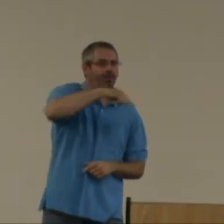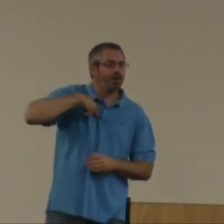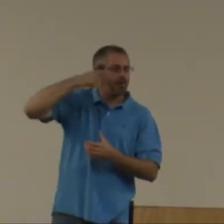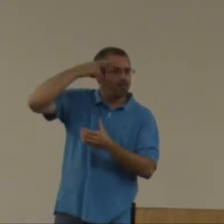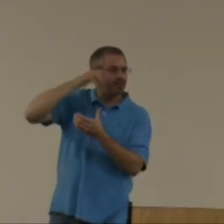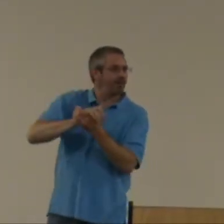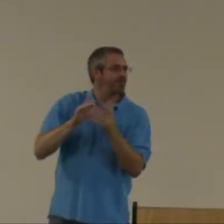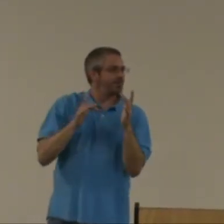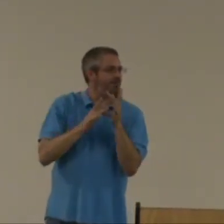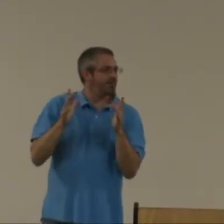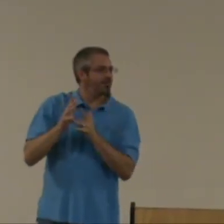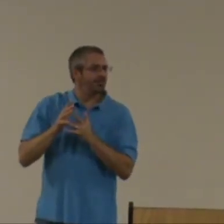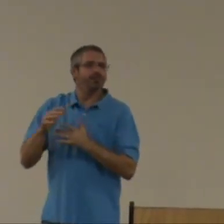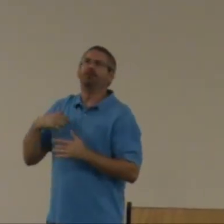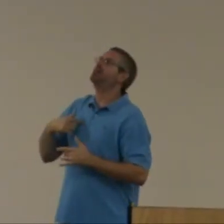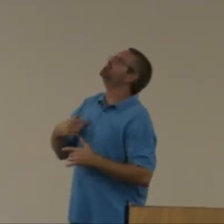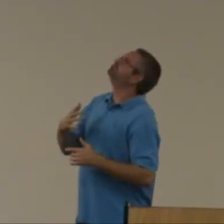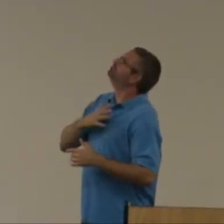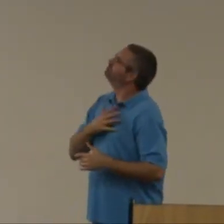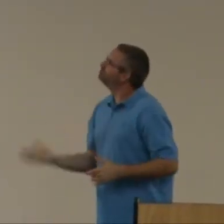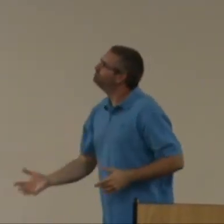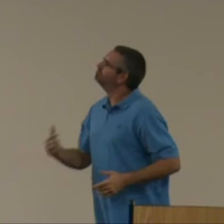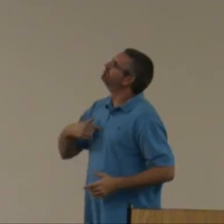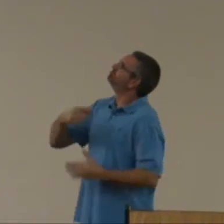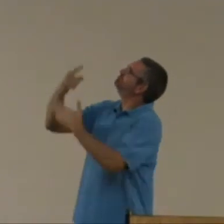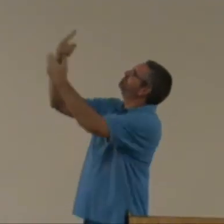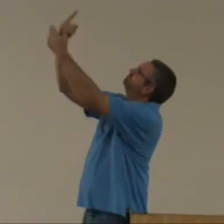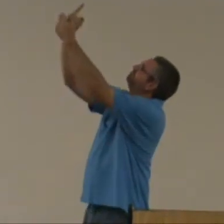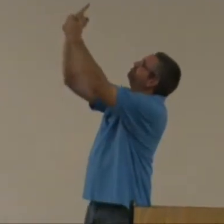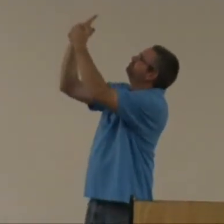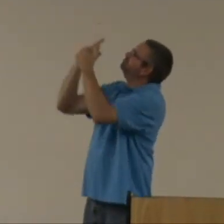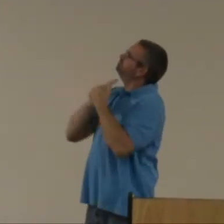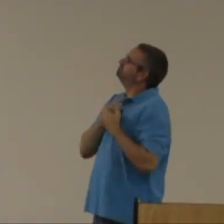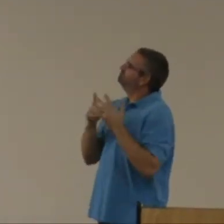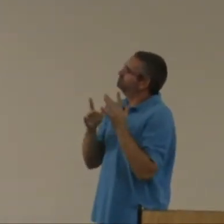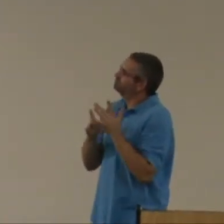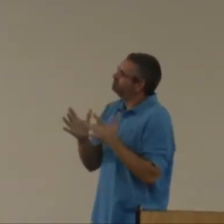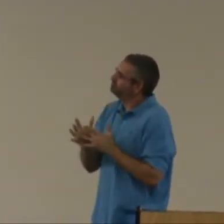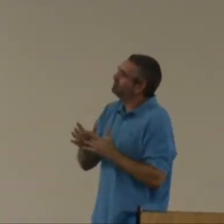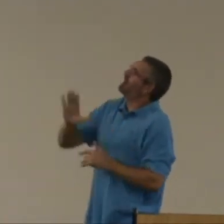You and I. You and accept peace and believe in him. Comes to live within us.